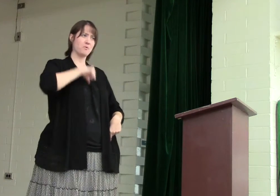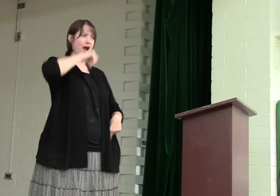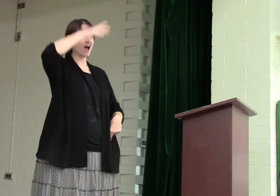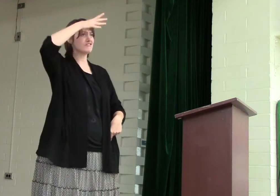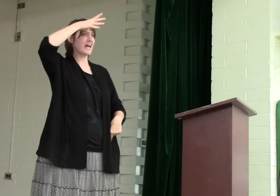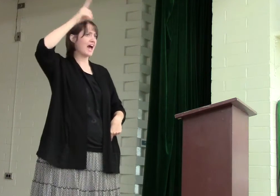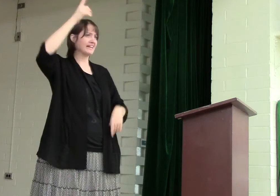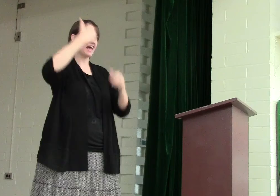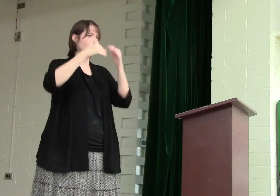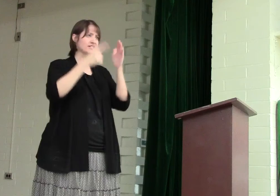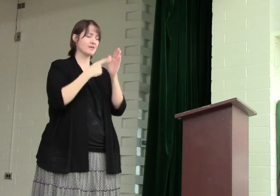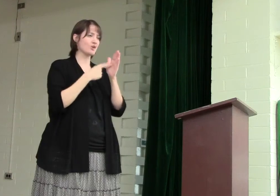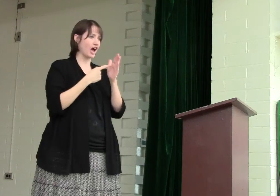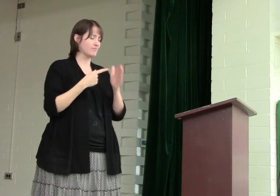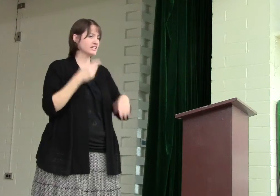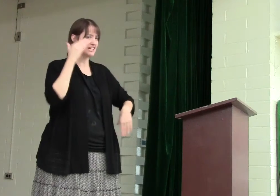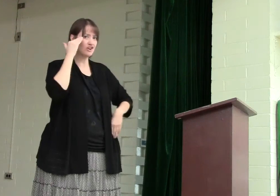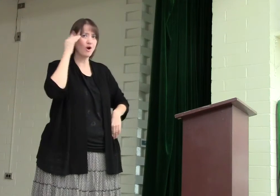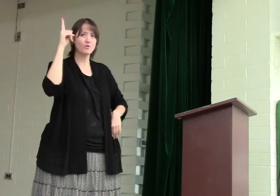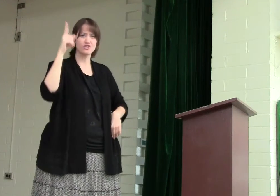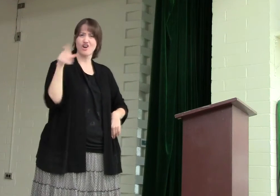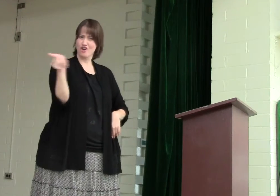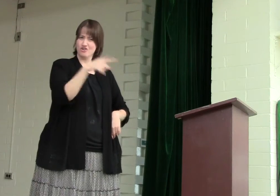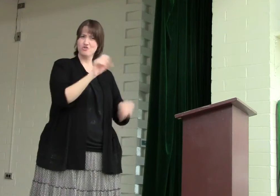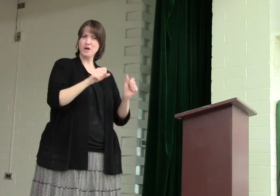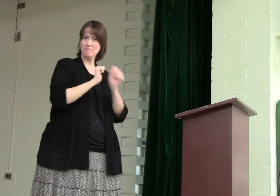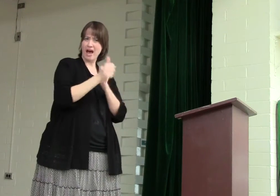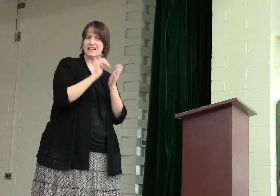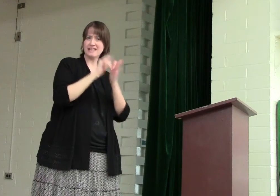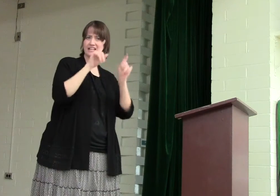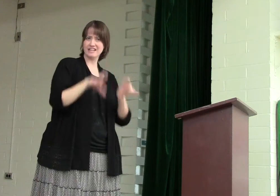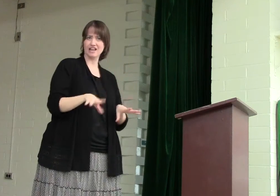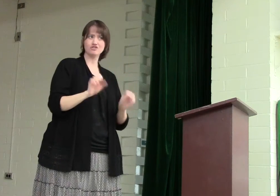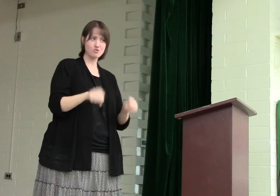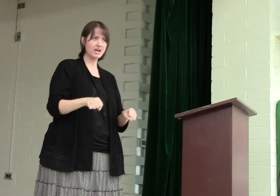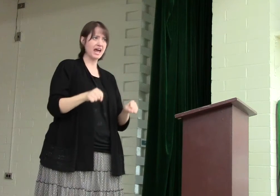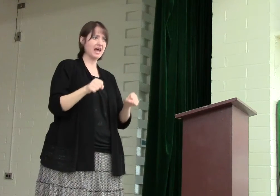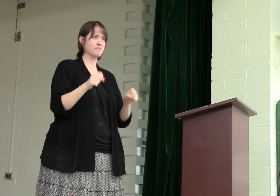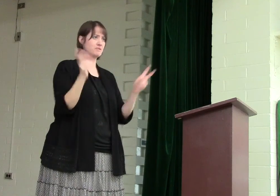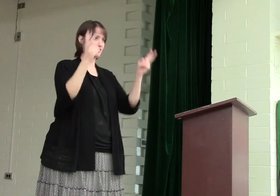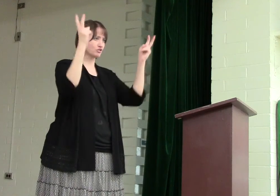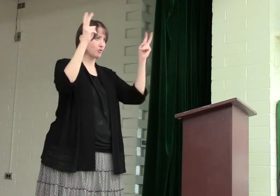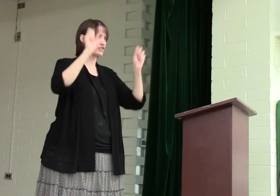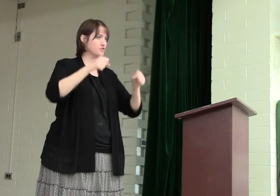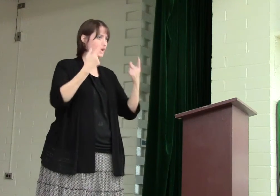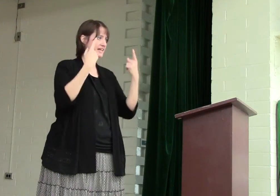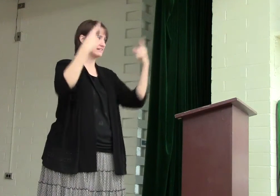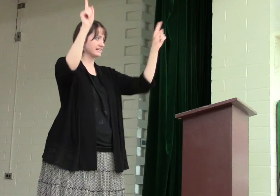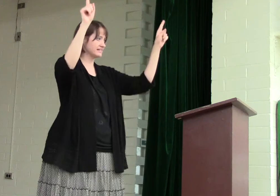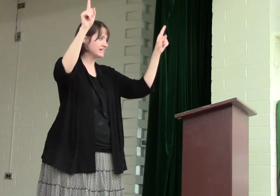proud dad in heaven sometimes. And he knows, you can pass that test. You can be victorious. You can succeed.